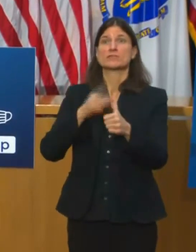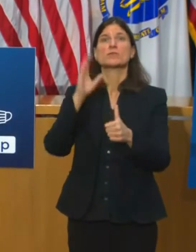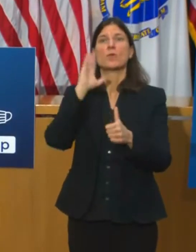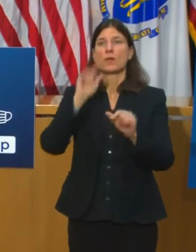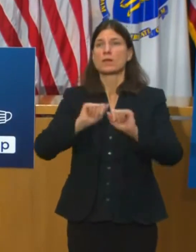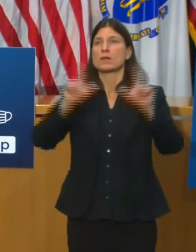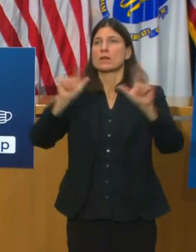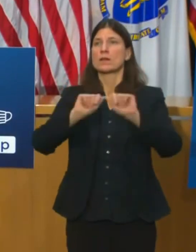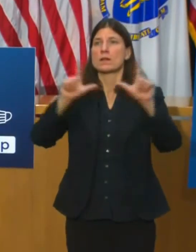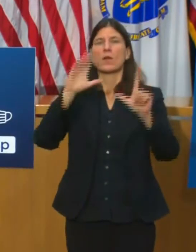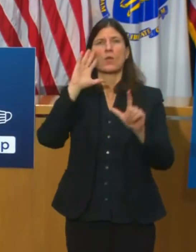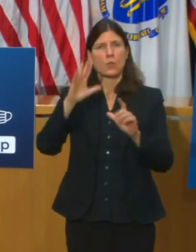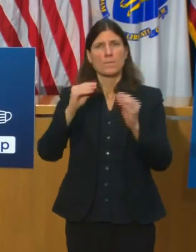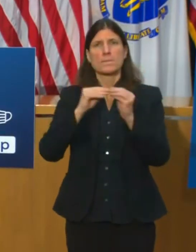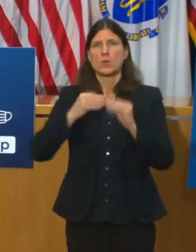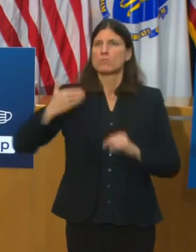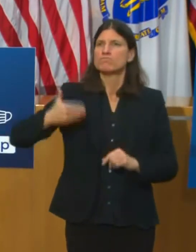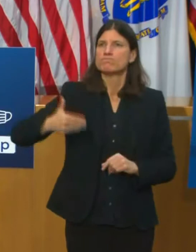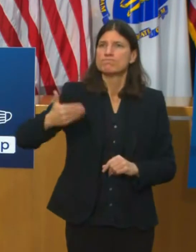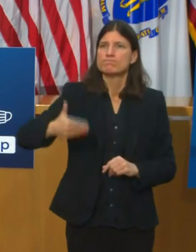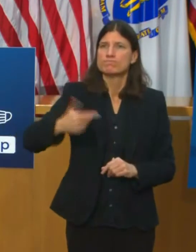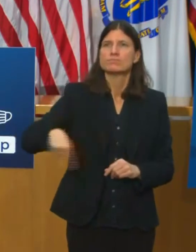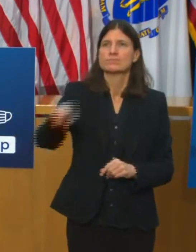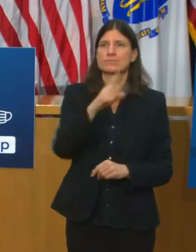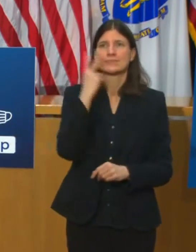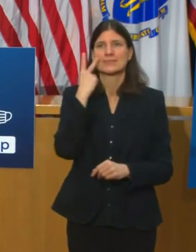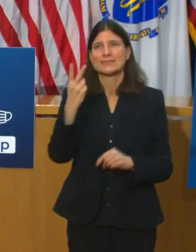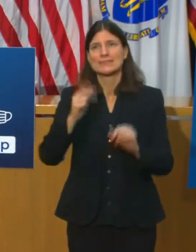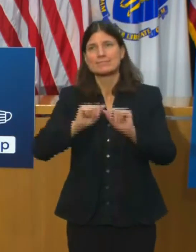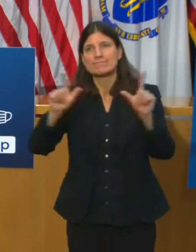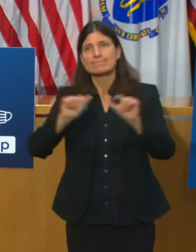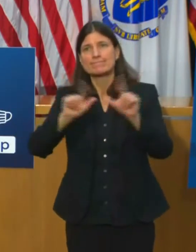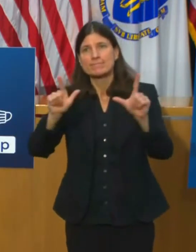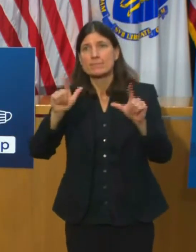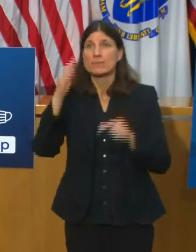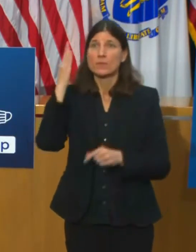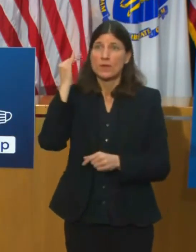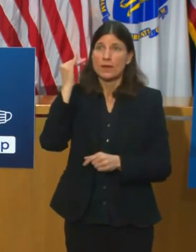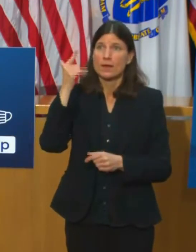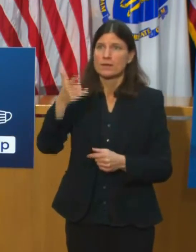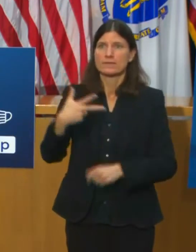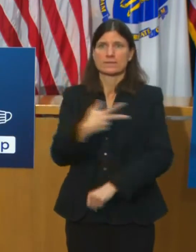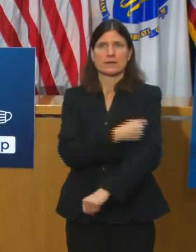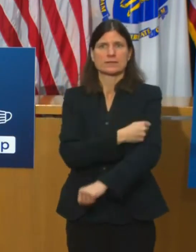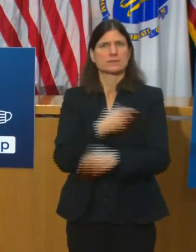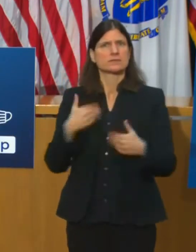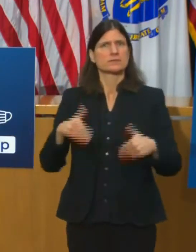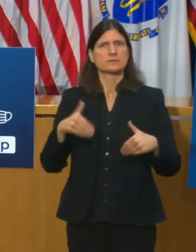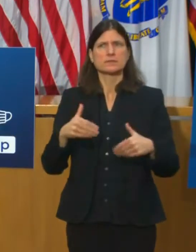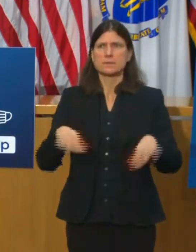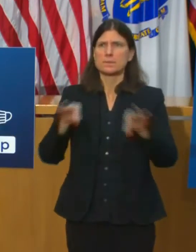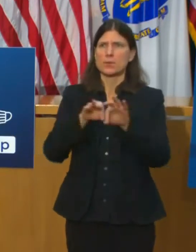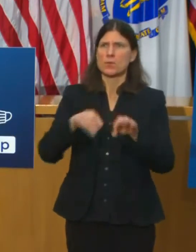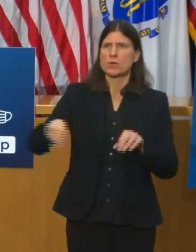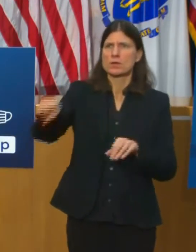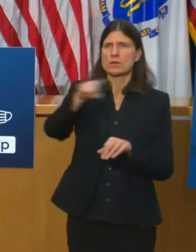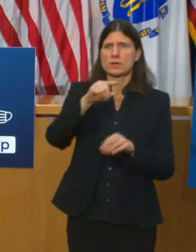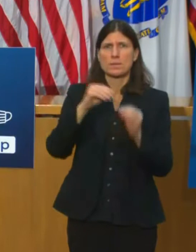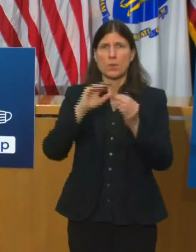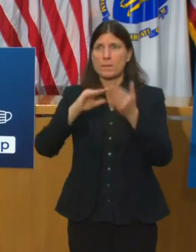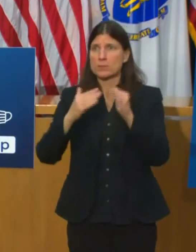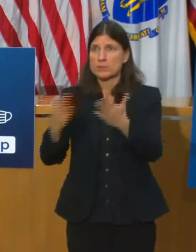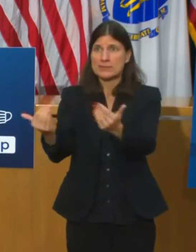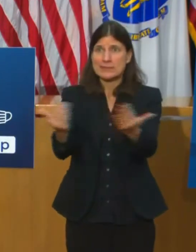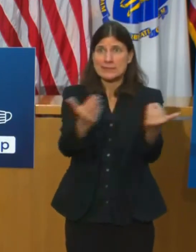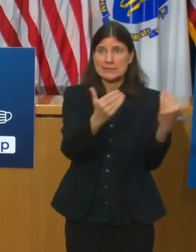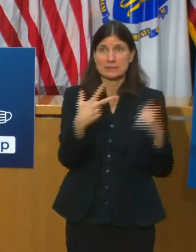governor say, for phase two of our vaccination rollout as vaccines have become more available to more people. The multilingual